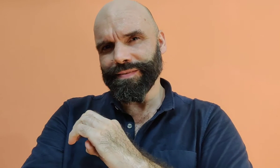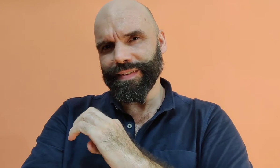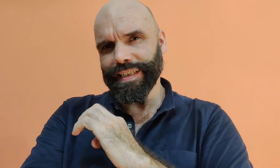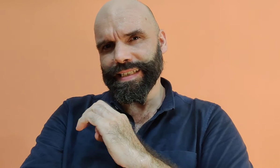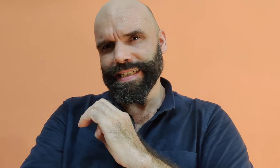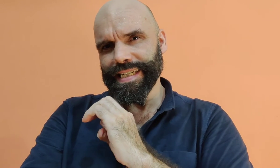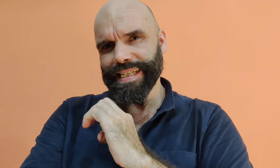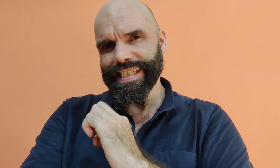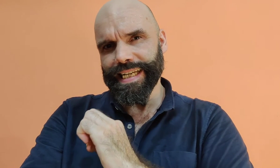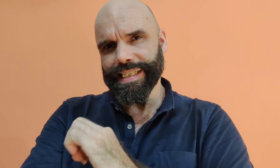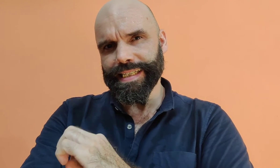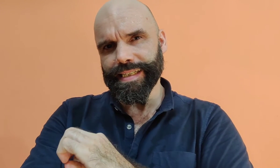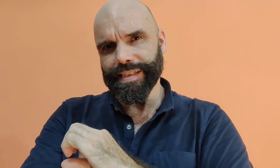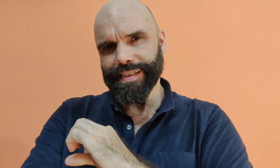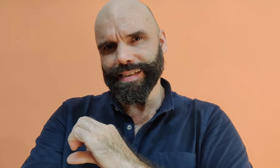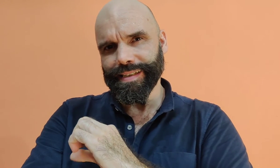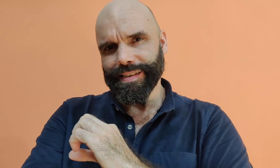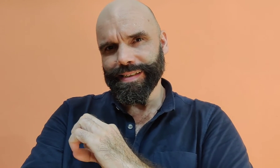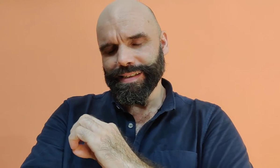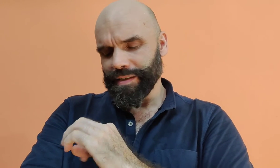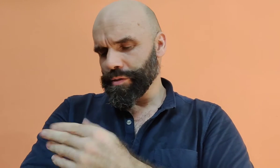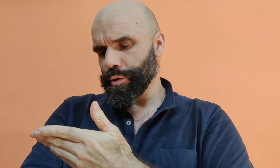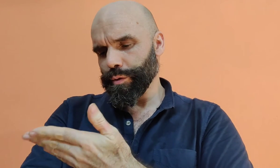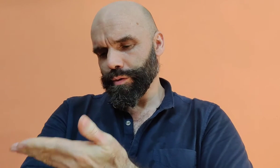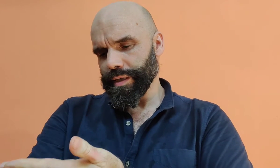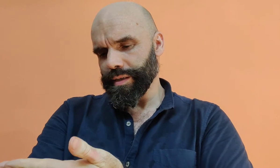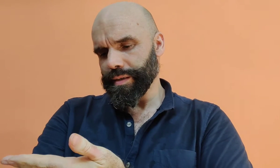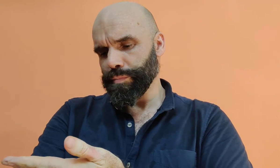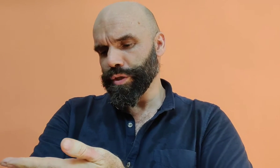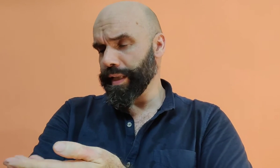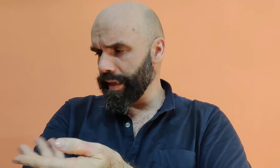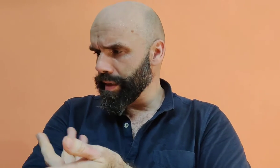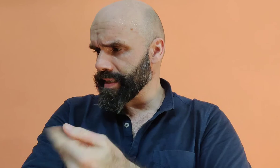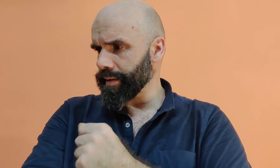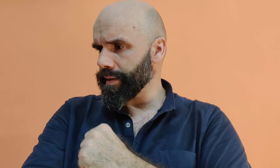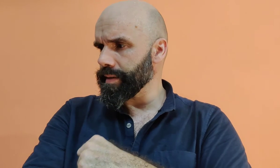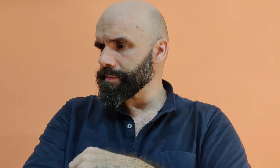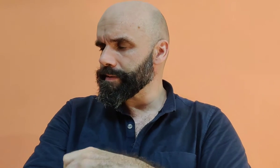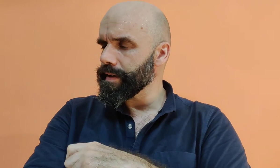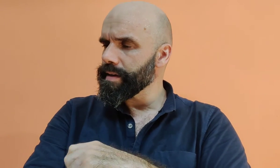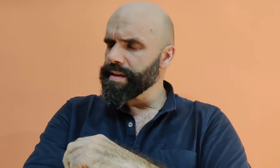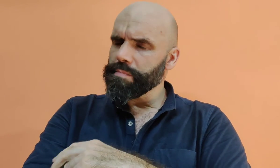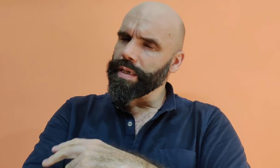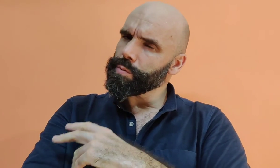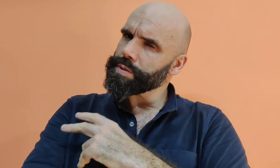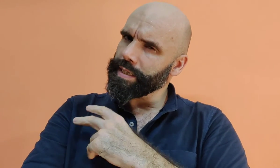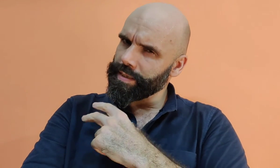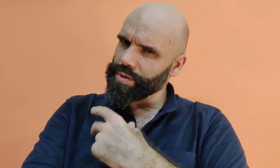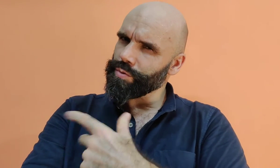Positively detested. The one could not be able to destroy